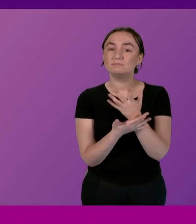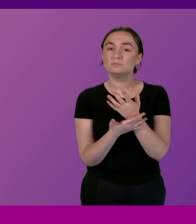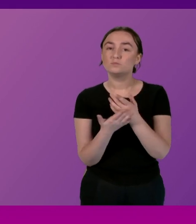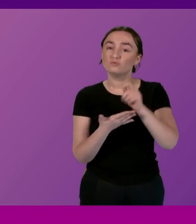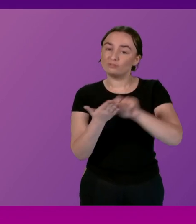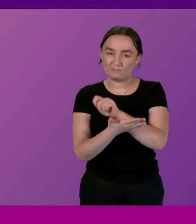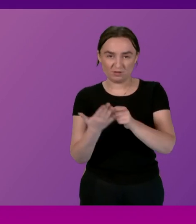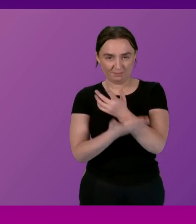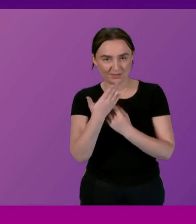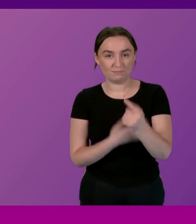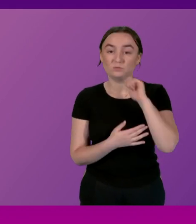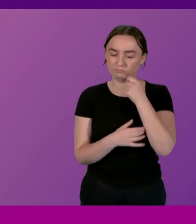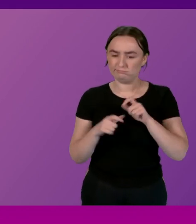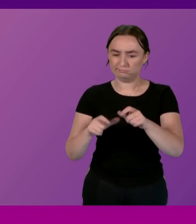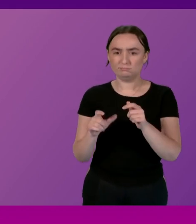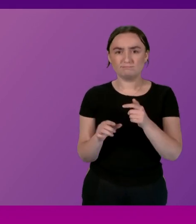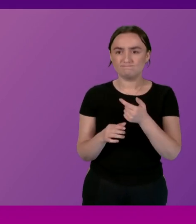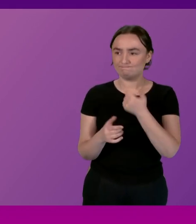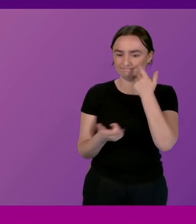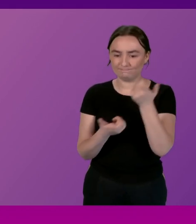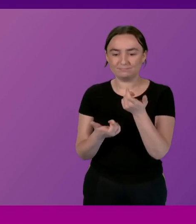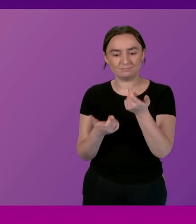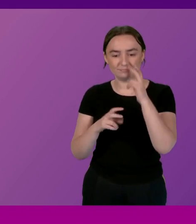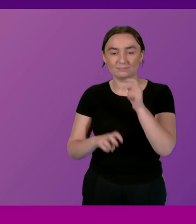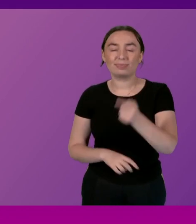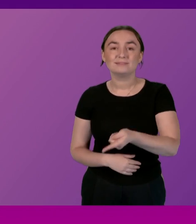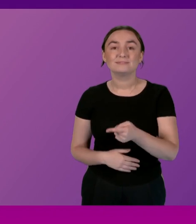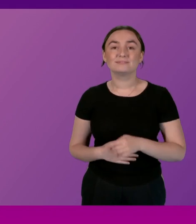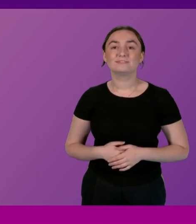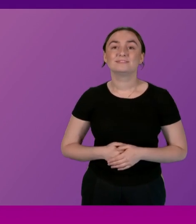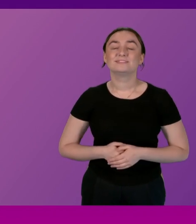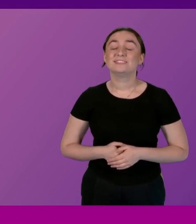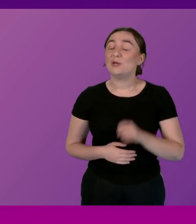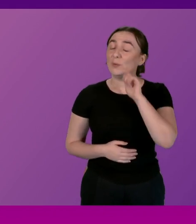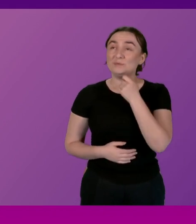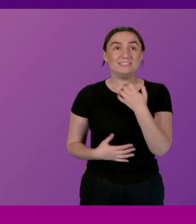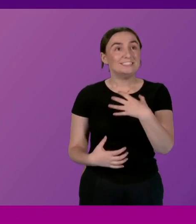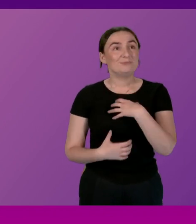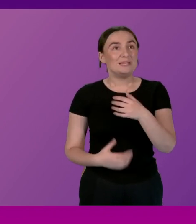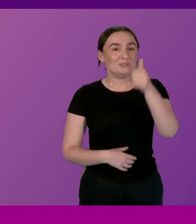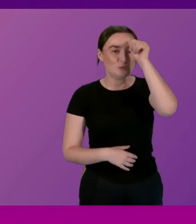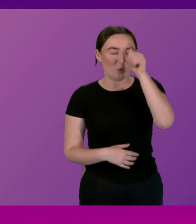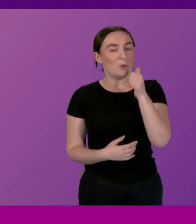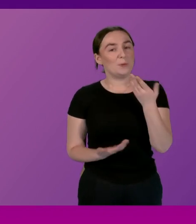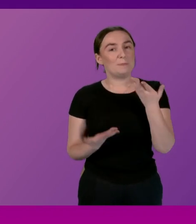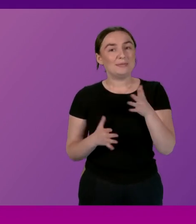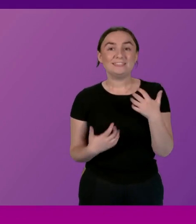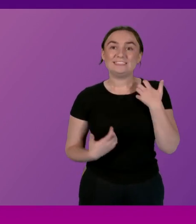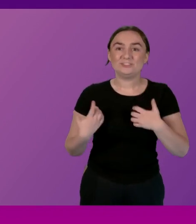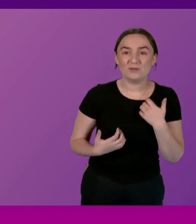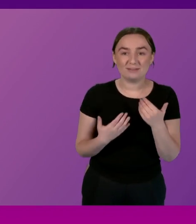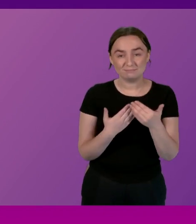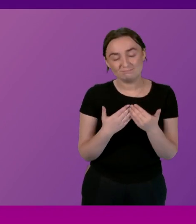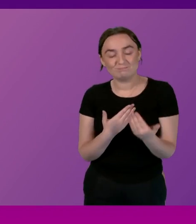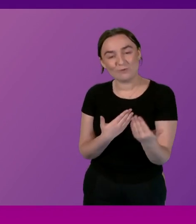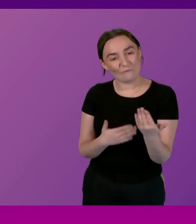to pursue you won't be surprised to know that you've sparked late interest and further questions I'm going to come first to Clare